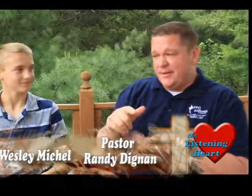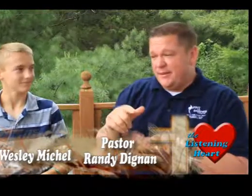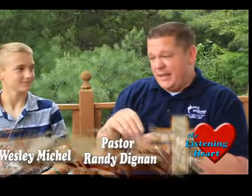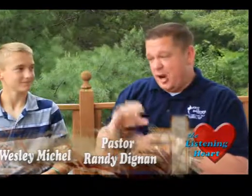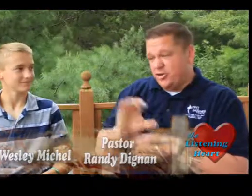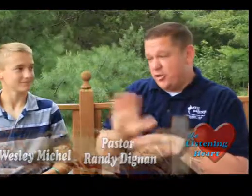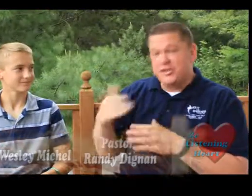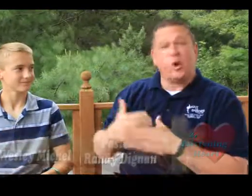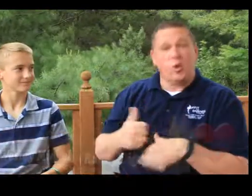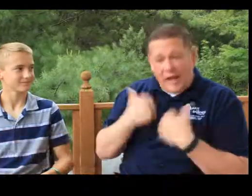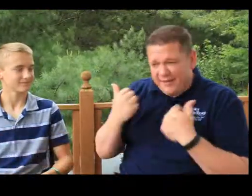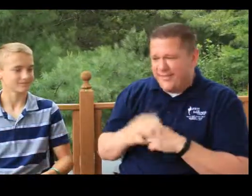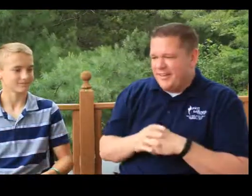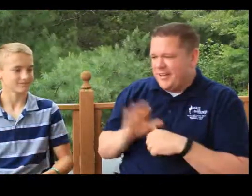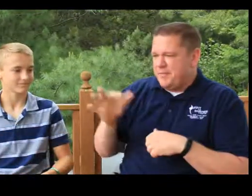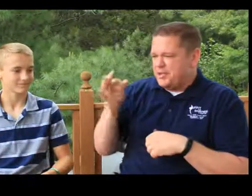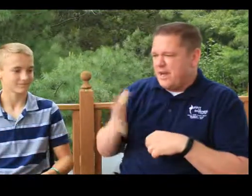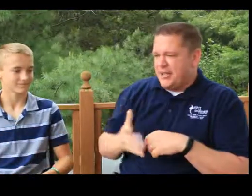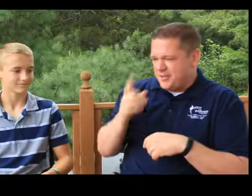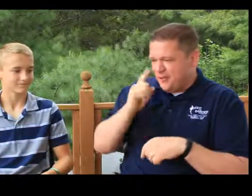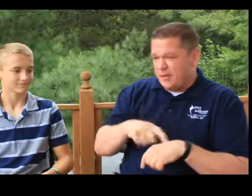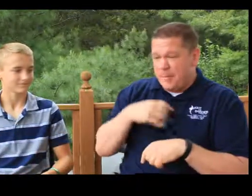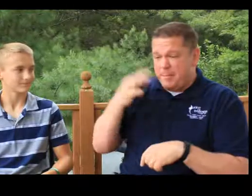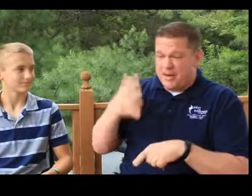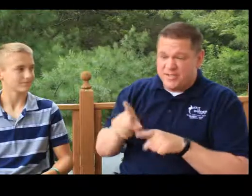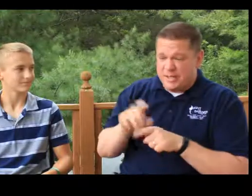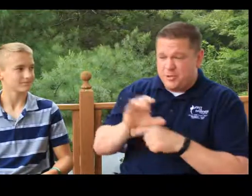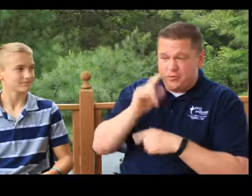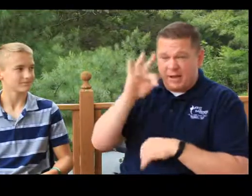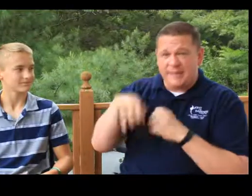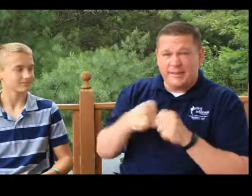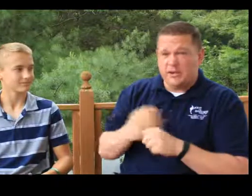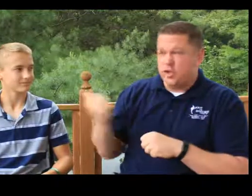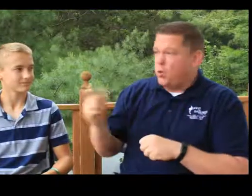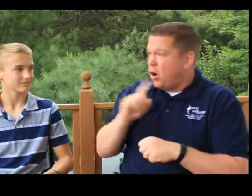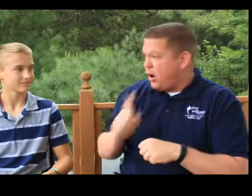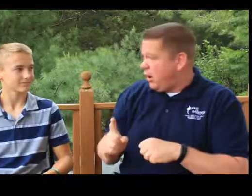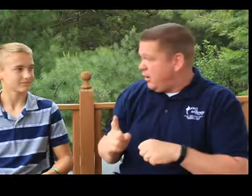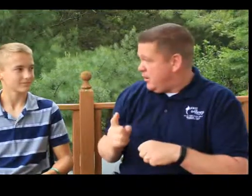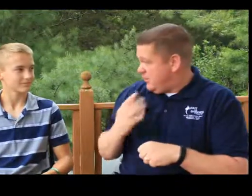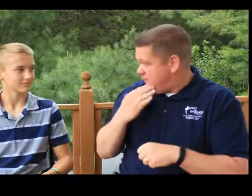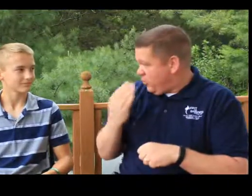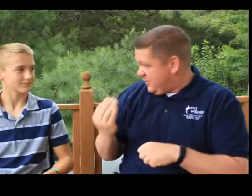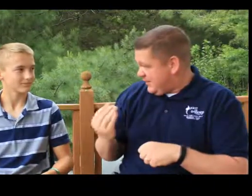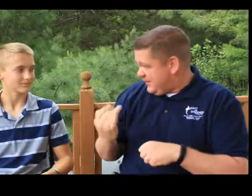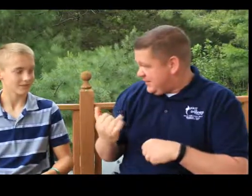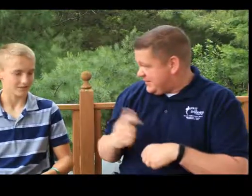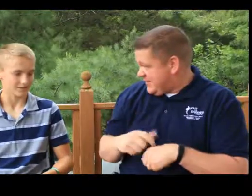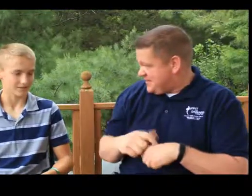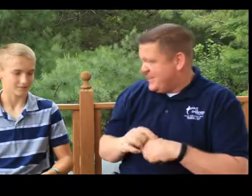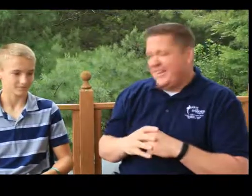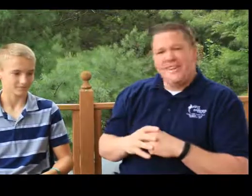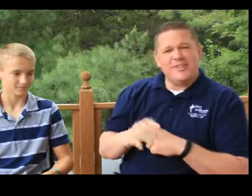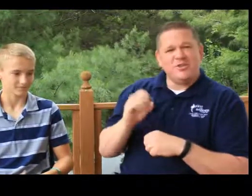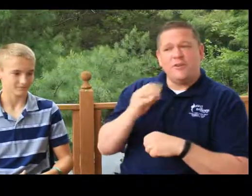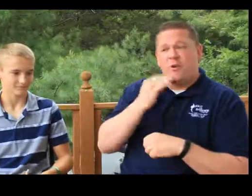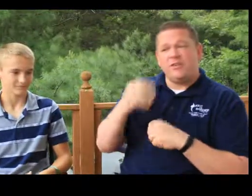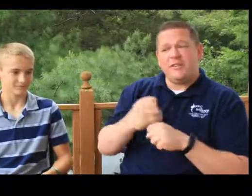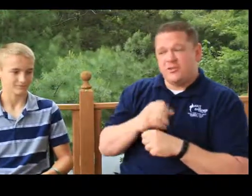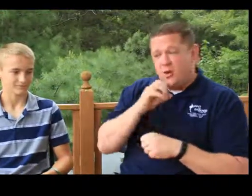in our church his whole life. I've been his pastor for a long time. I've been a pastor in the same church for 19 years. And you are 14 at this time. And so at 14 years old,